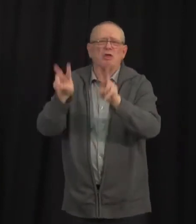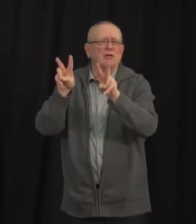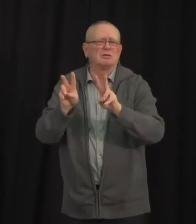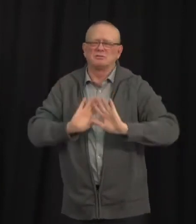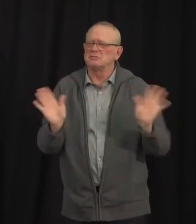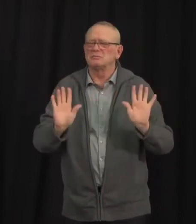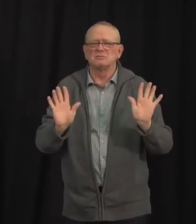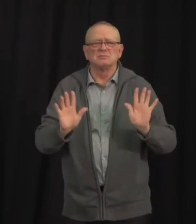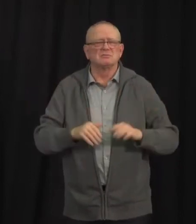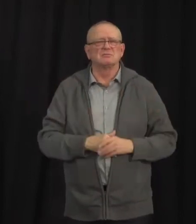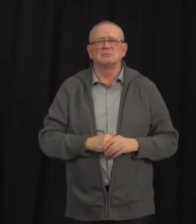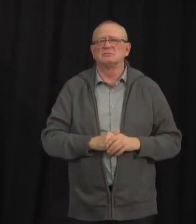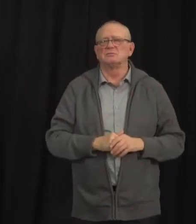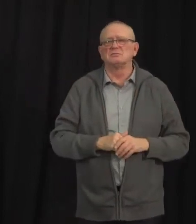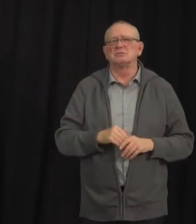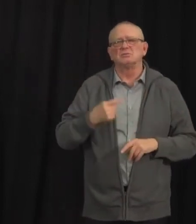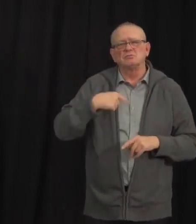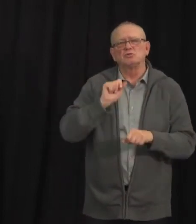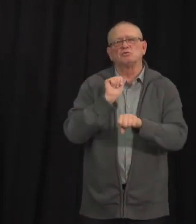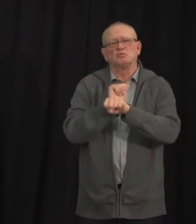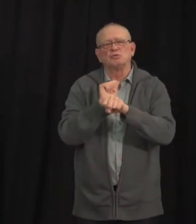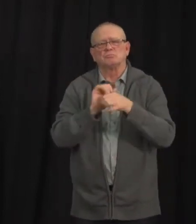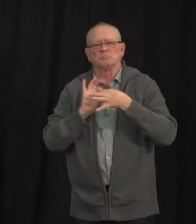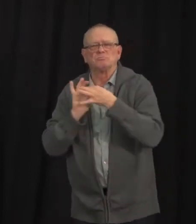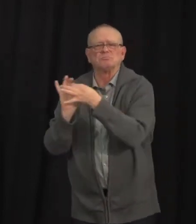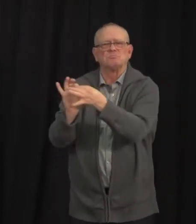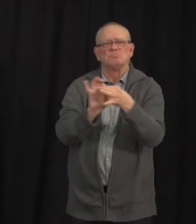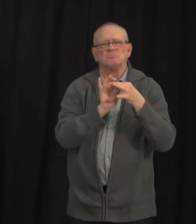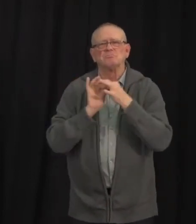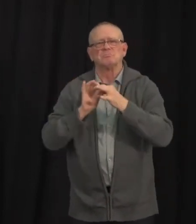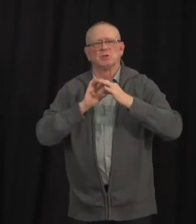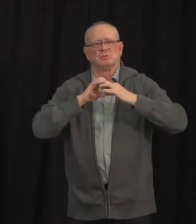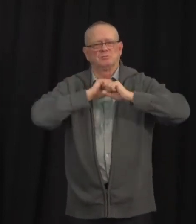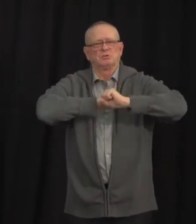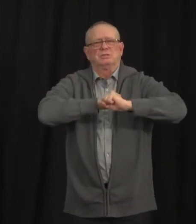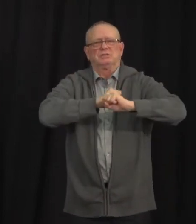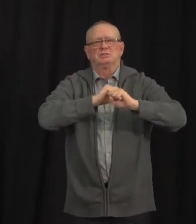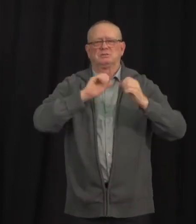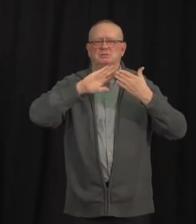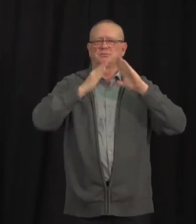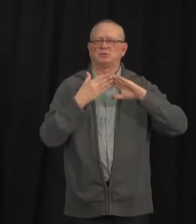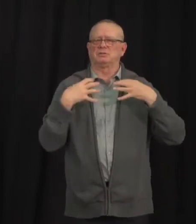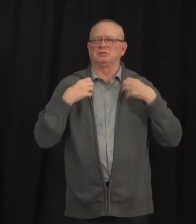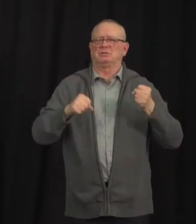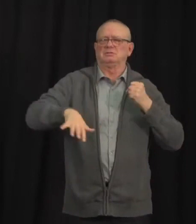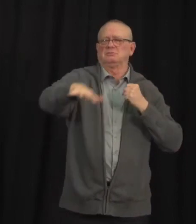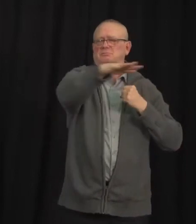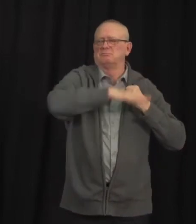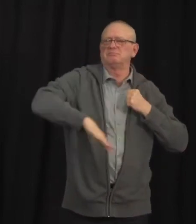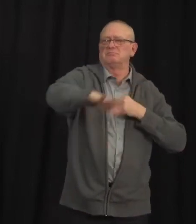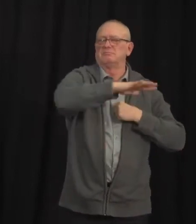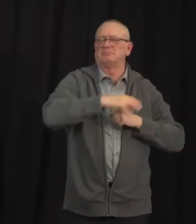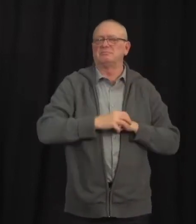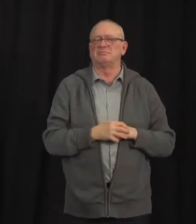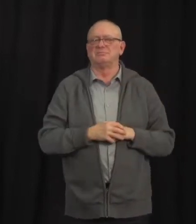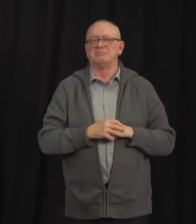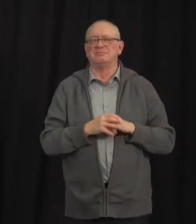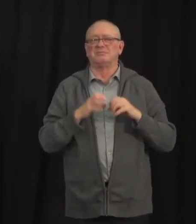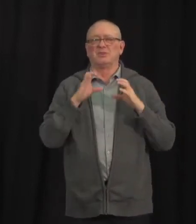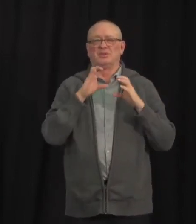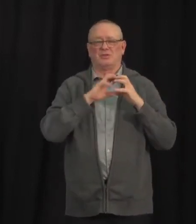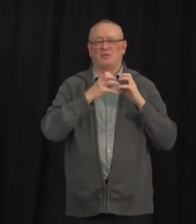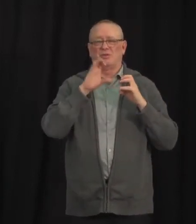our community's health. This new strain is yet another reminder that we cannot let our guard down with COVID-19.